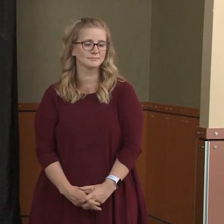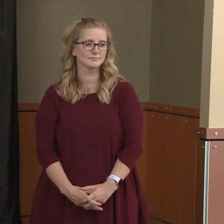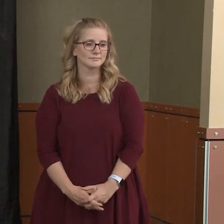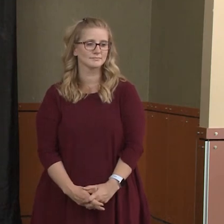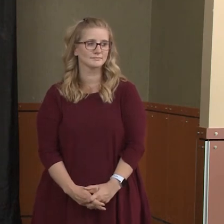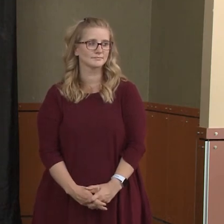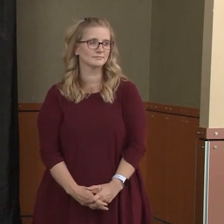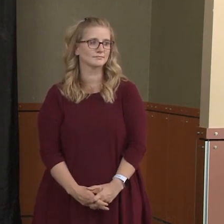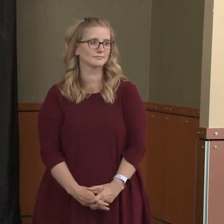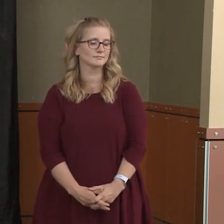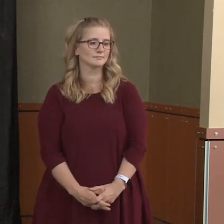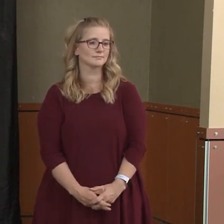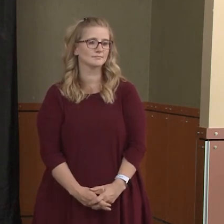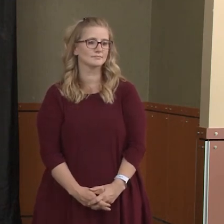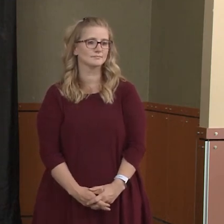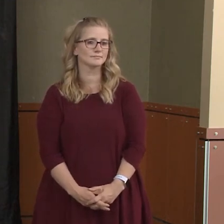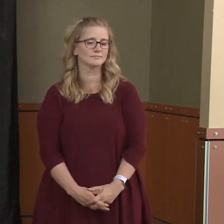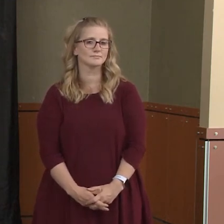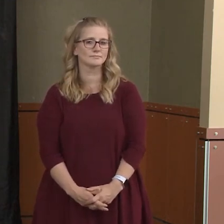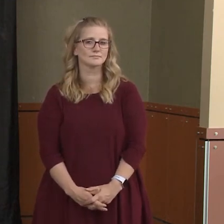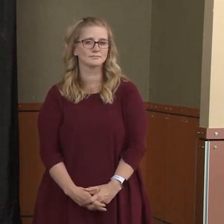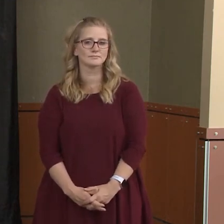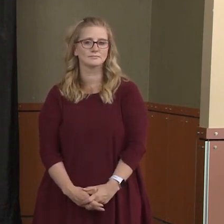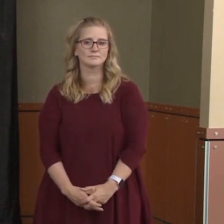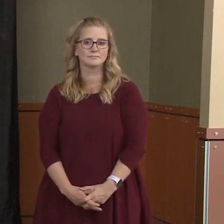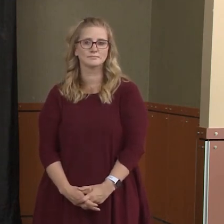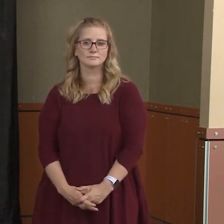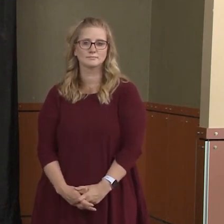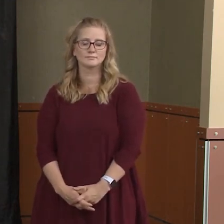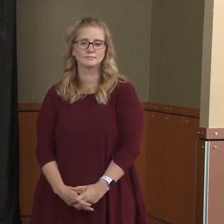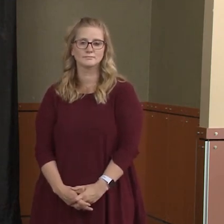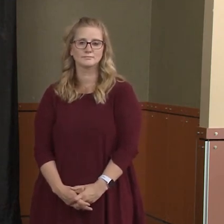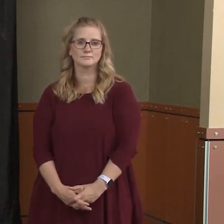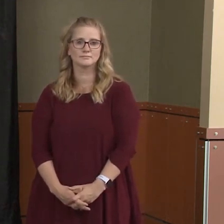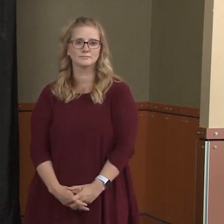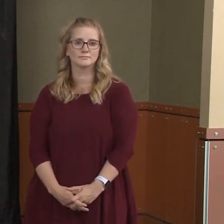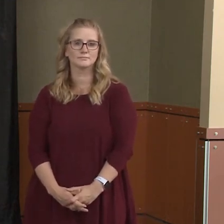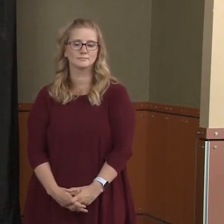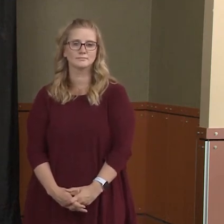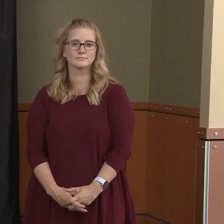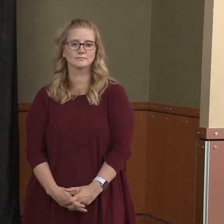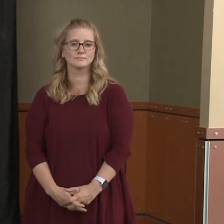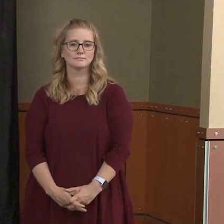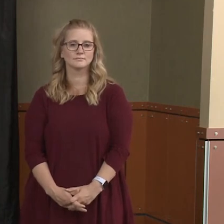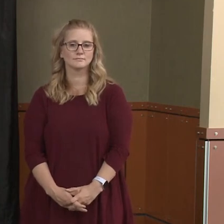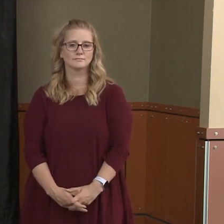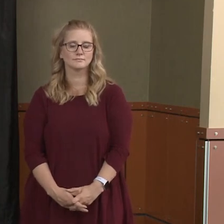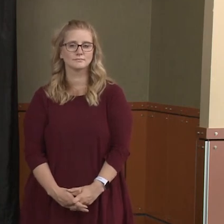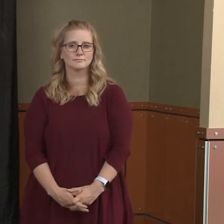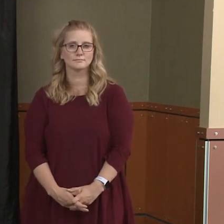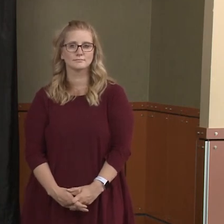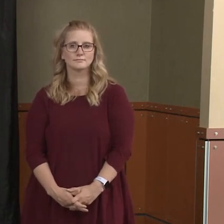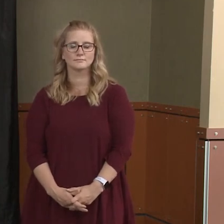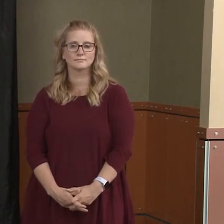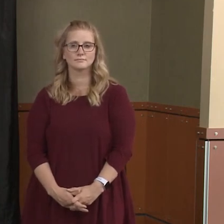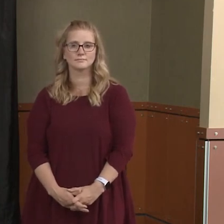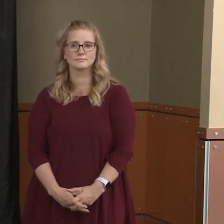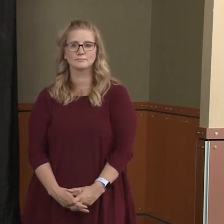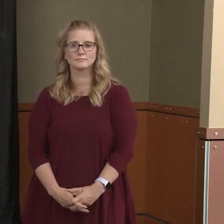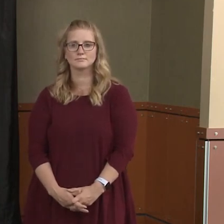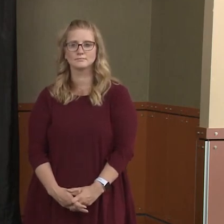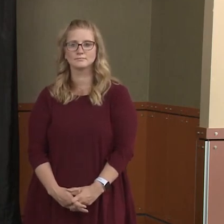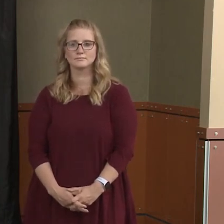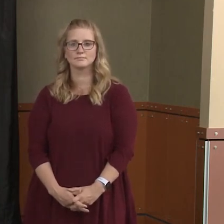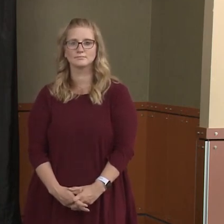dependiendo en nuestros latinos para hacerlo bien. Vamos a hacer un ejemplo para todos y vamos a apoyar todos unos a los otros. Así que muchas